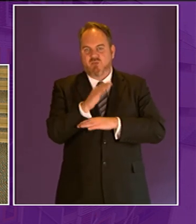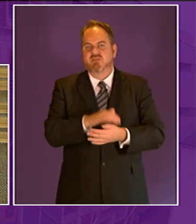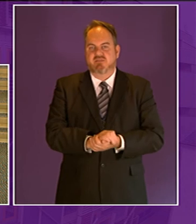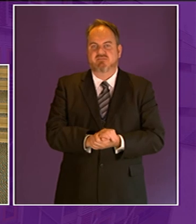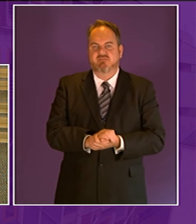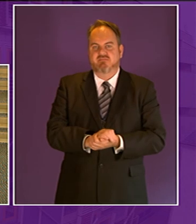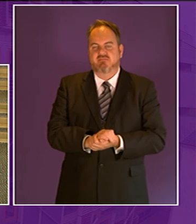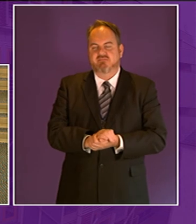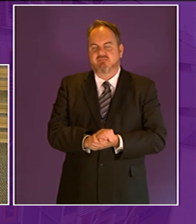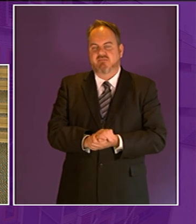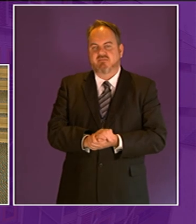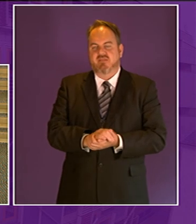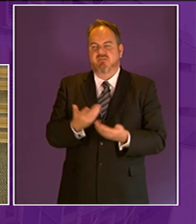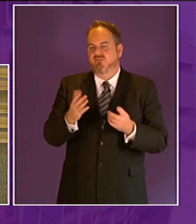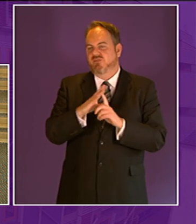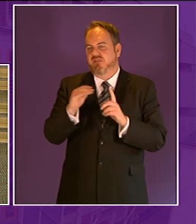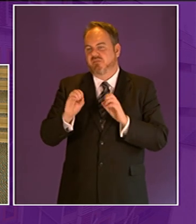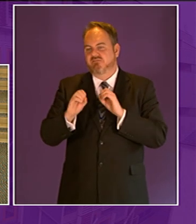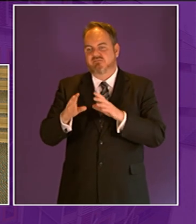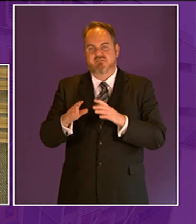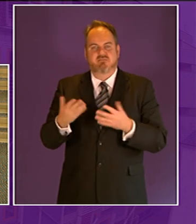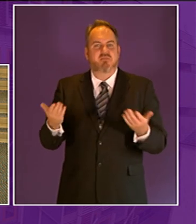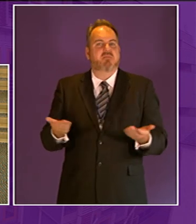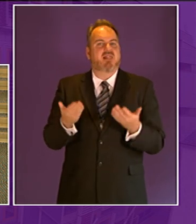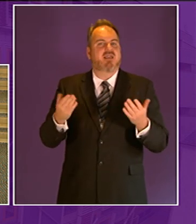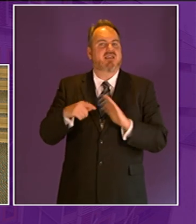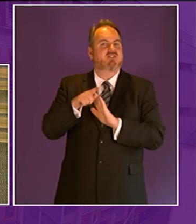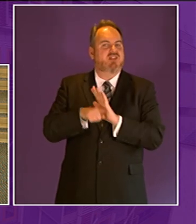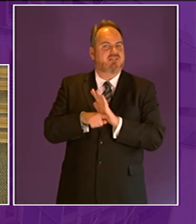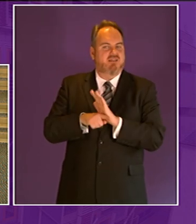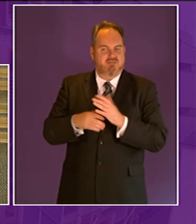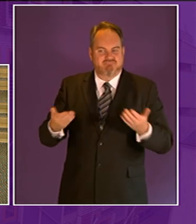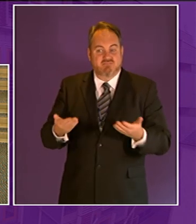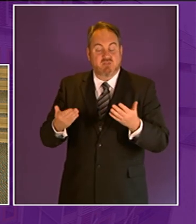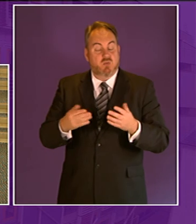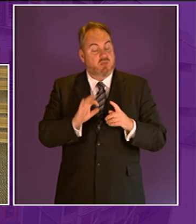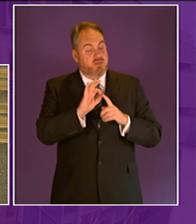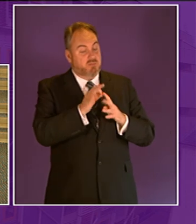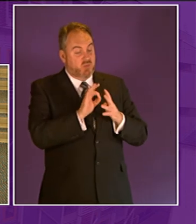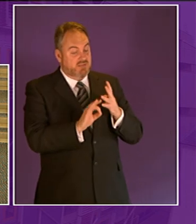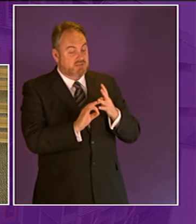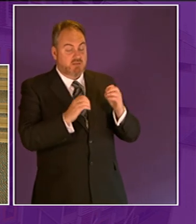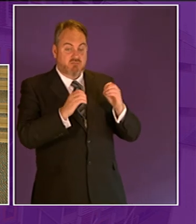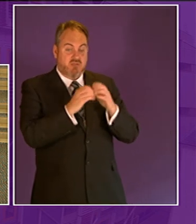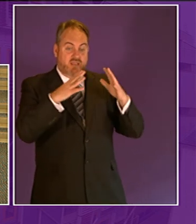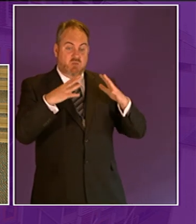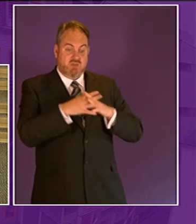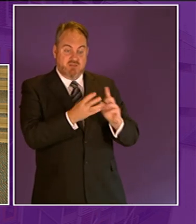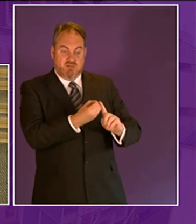approaches we take around for example our play agenda so the points that brian whittle has raised i think chime very heavily with the agenda that the government